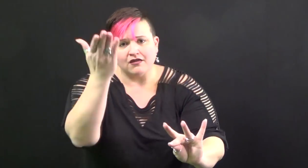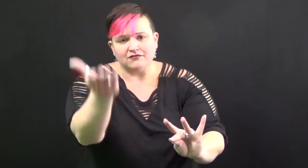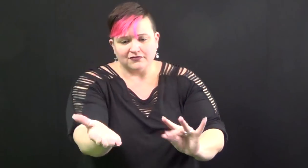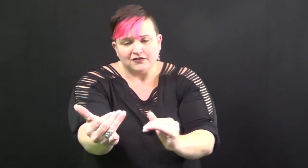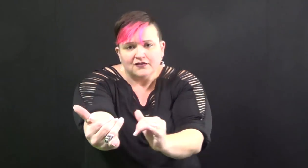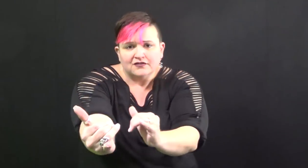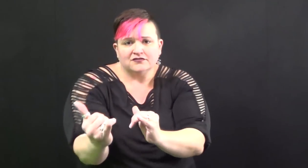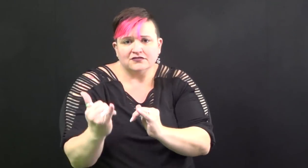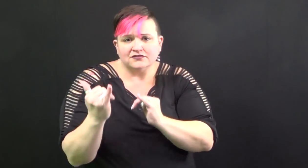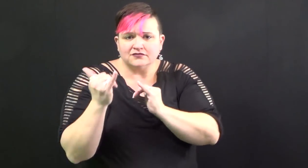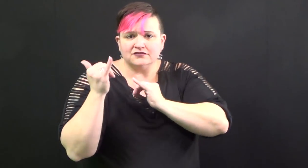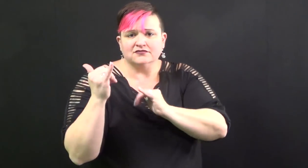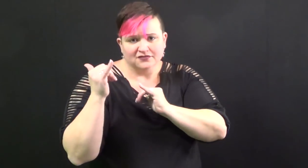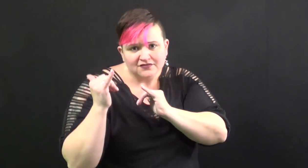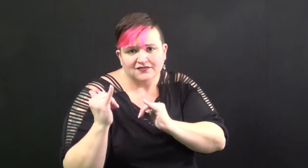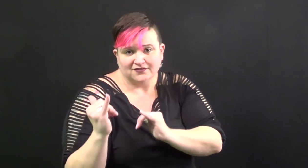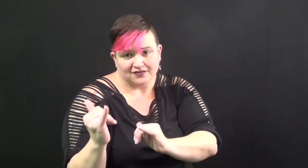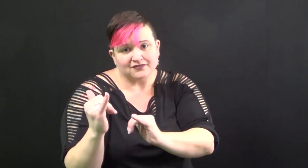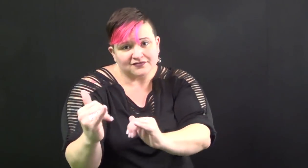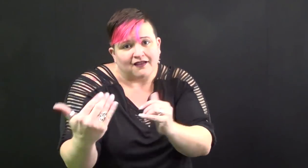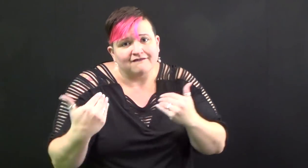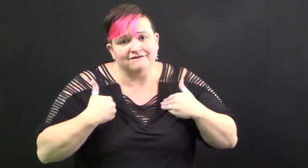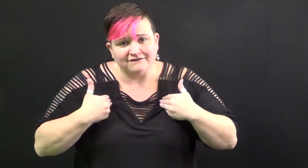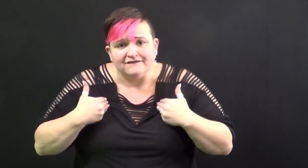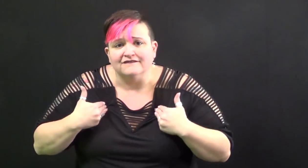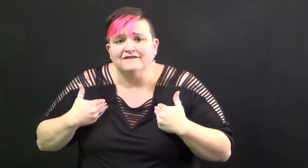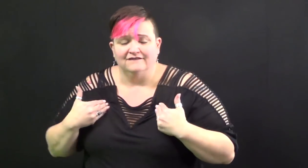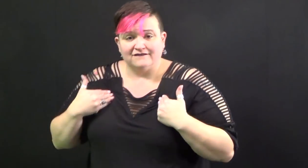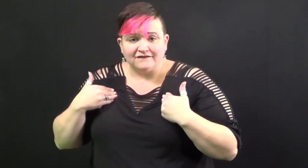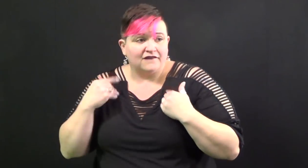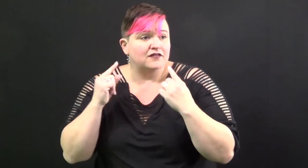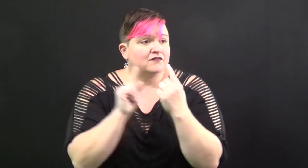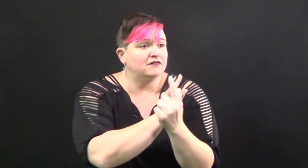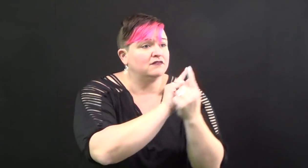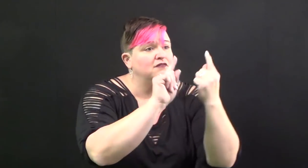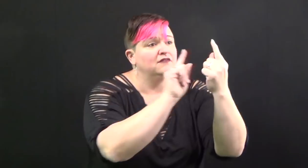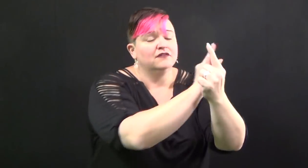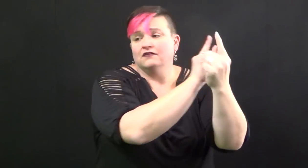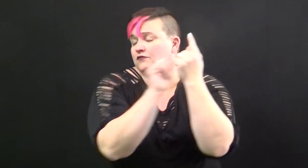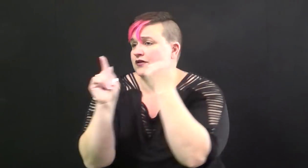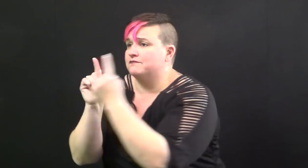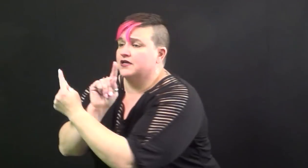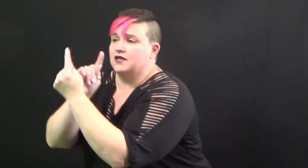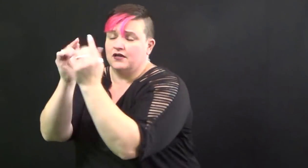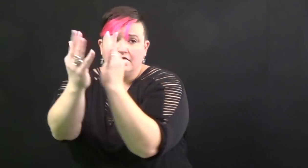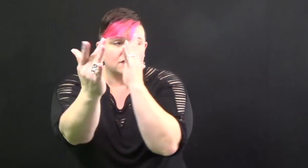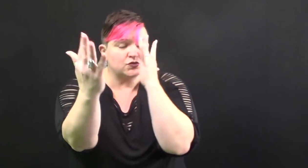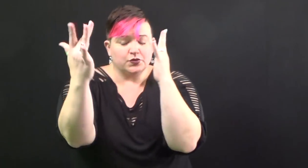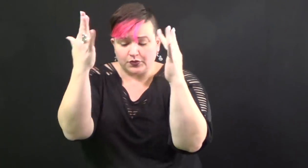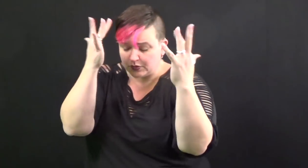parents. And all the people we passed through,